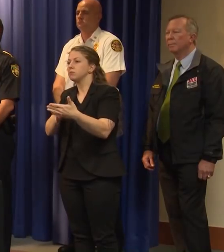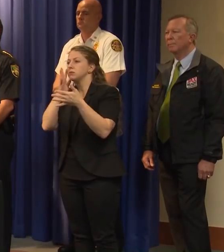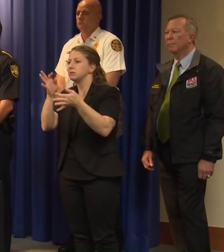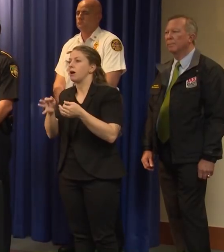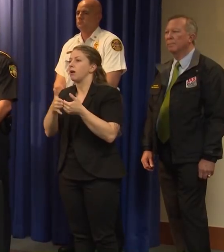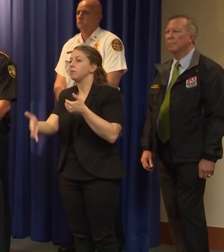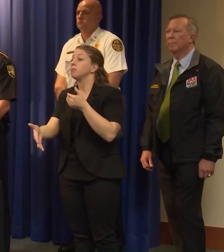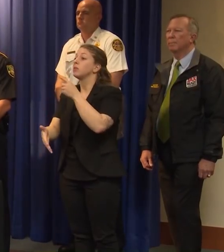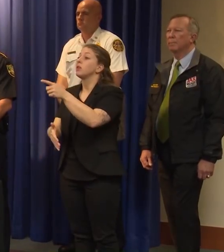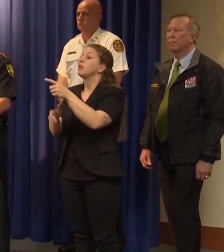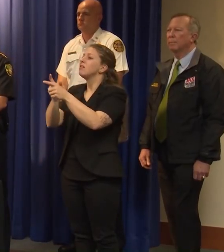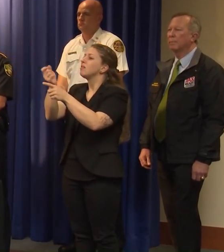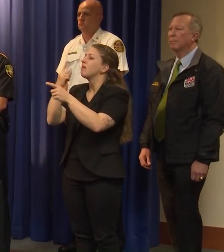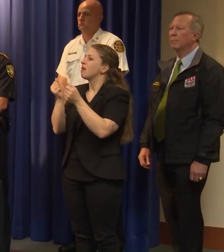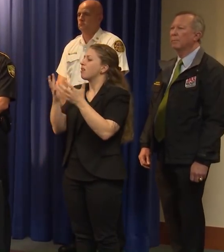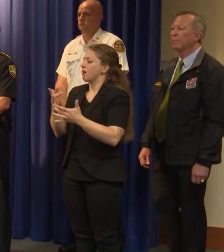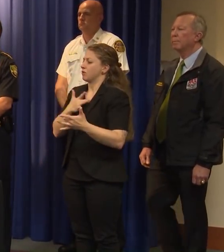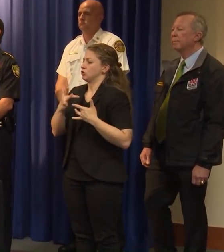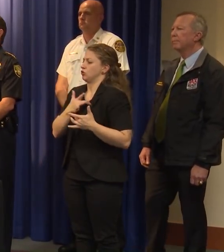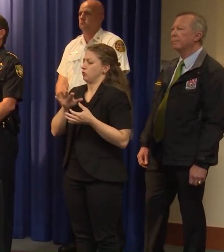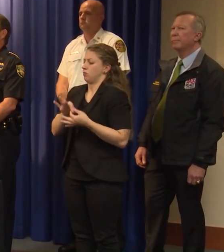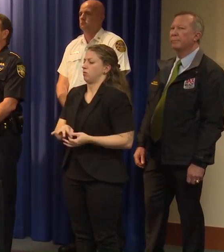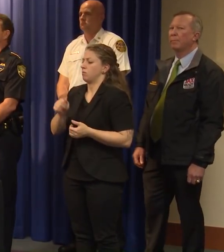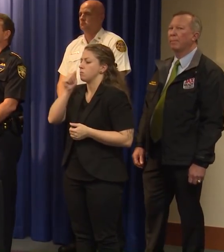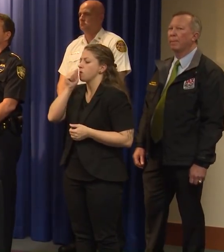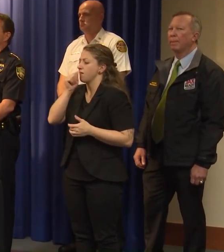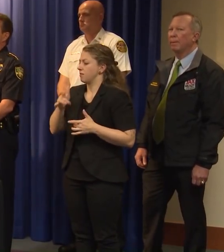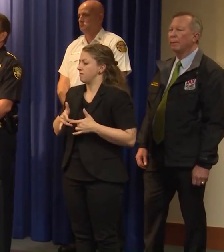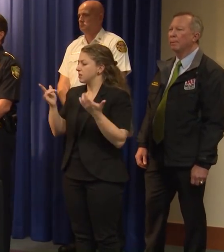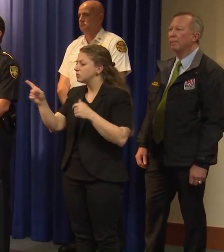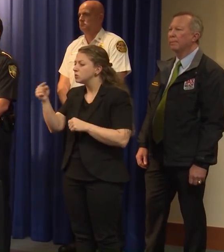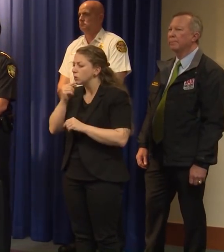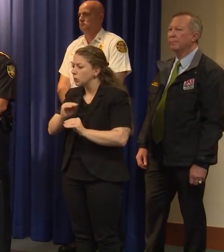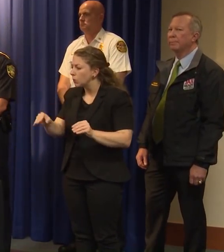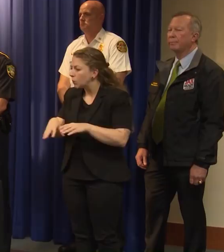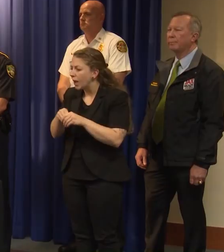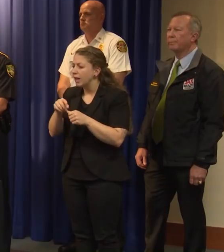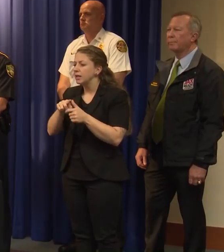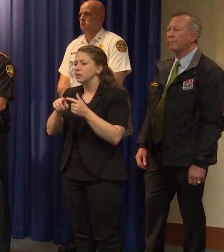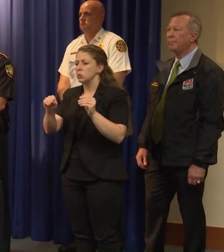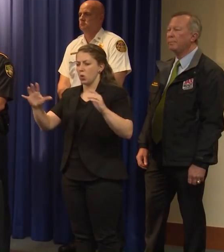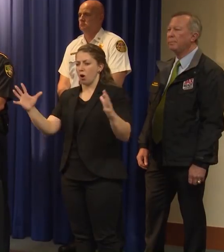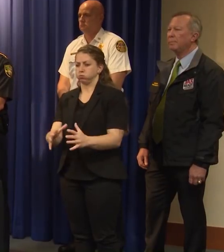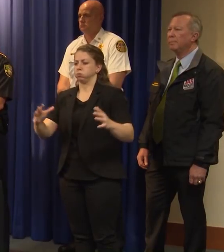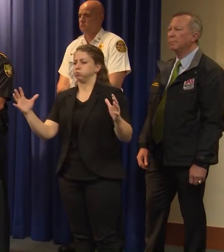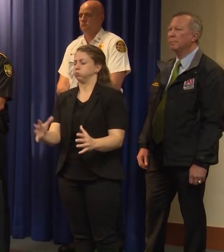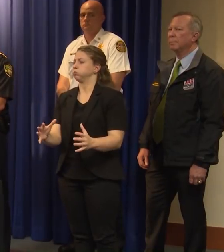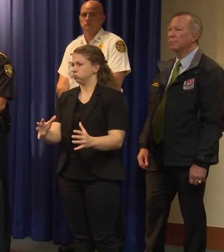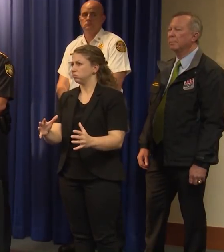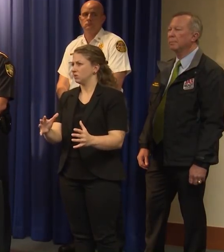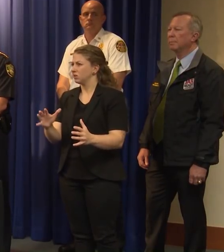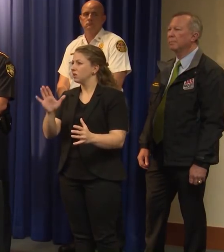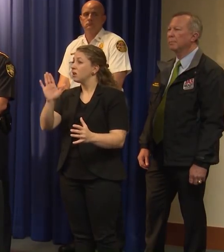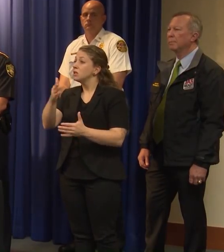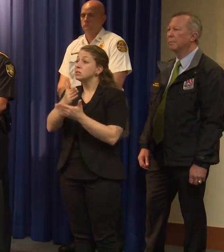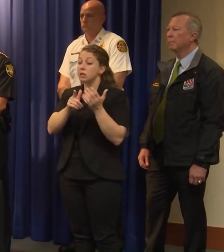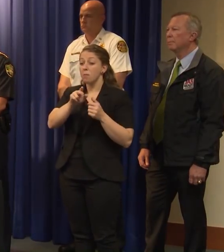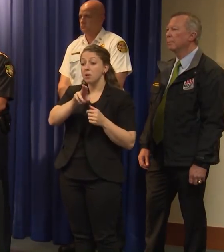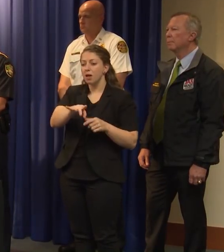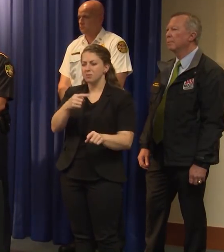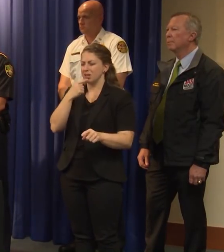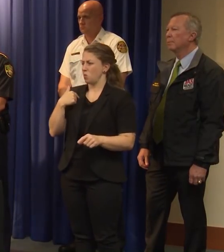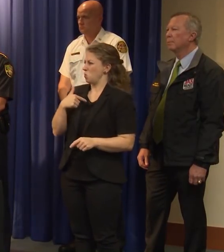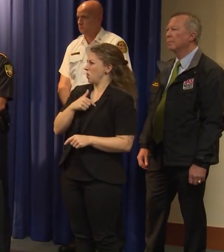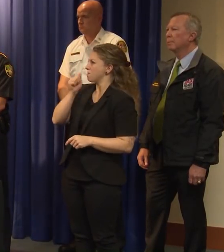Concern about private events. Said no weddings or gatherings of that aspect. We're hearing, the president saying, hey, we're